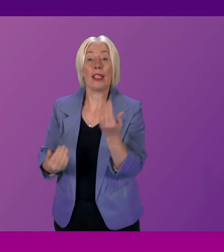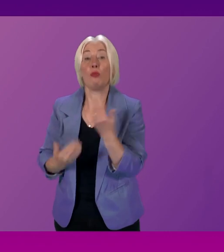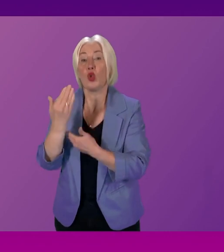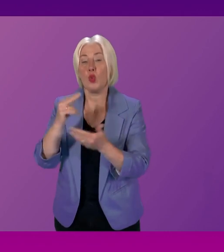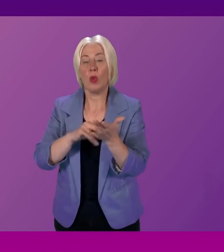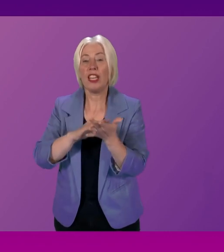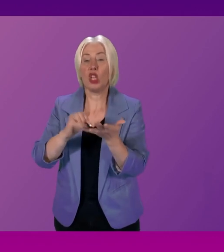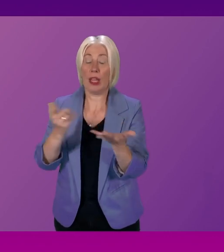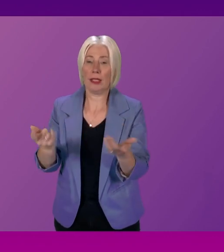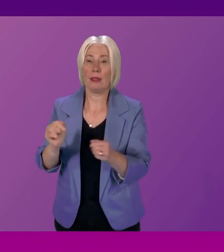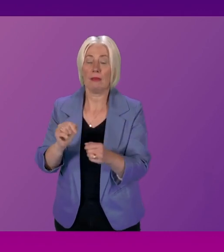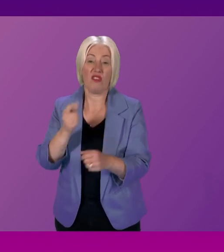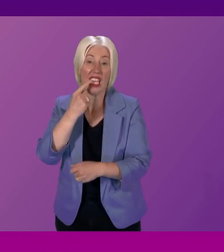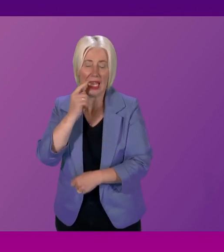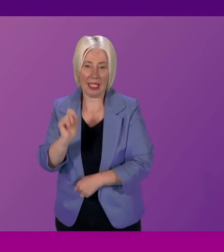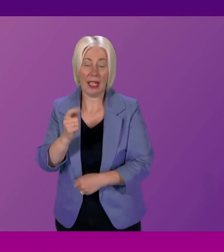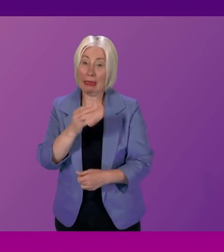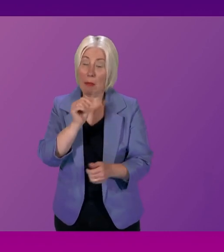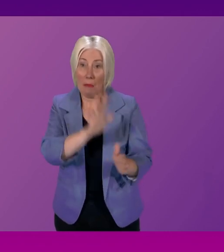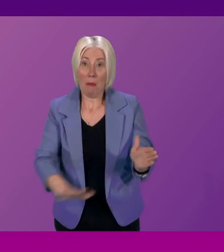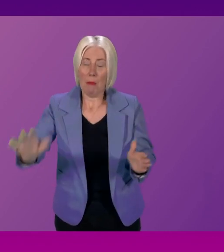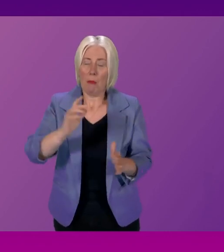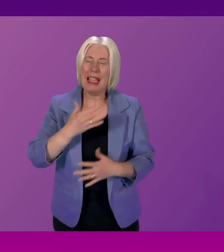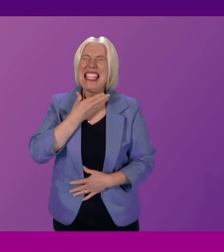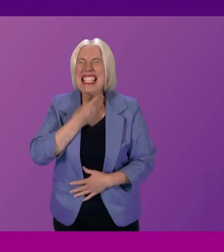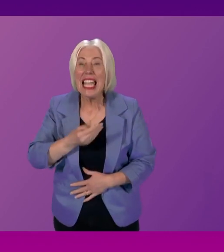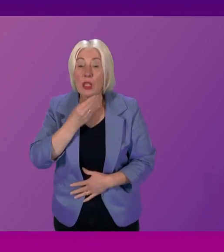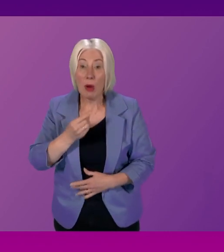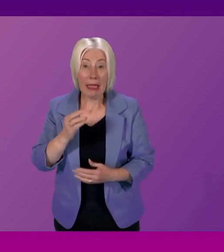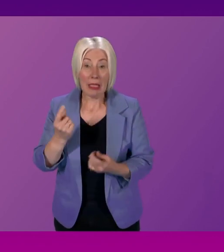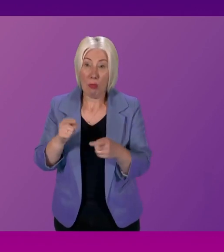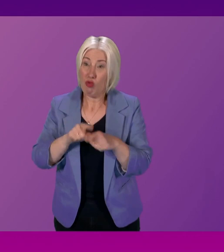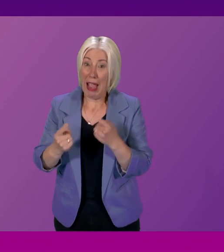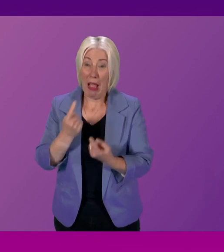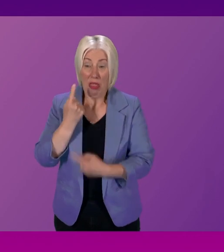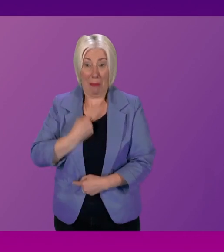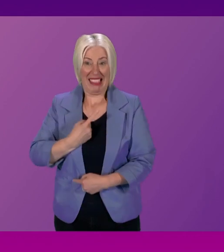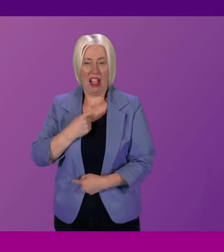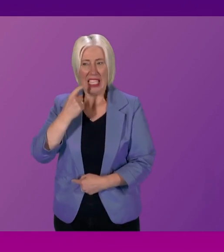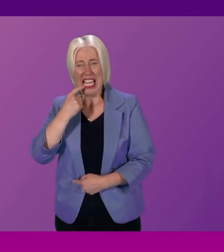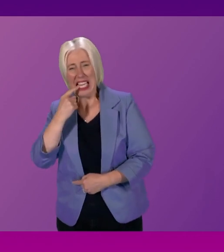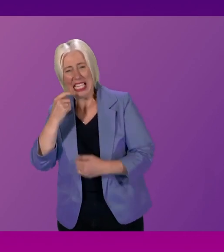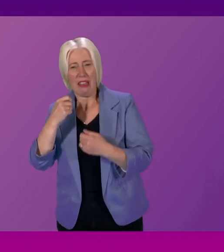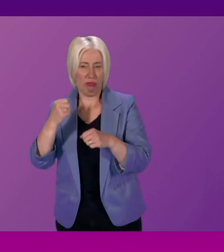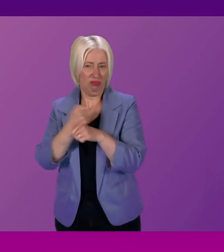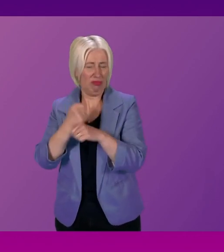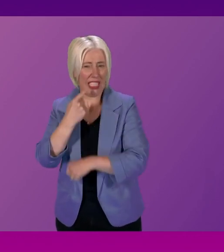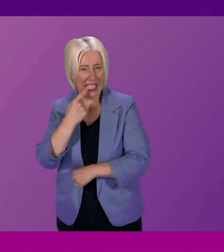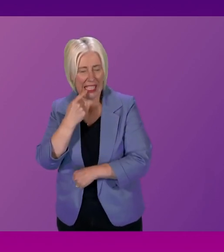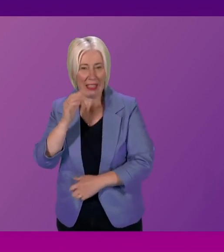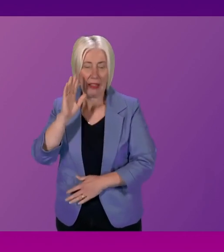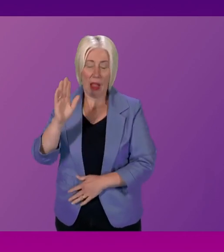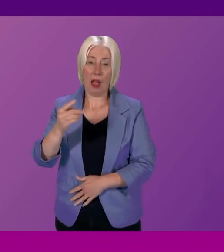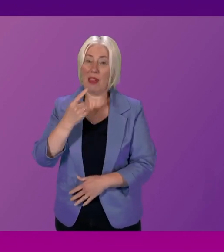Across Scotland, people are desperate. Some are even resorting to DIY dentistry. The First Minister's recovery plan promised to